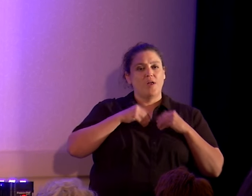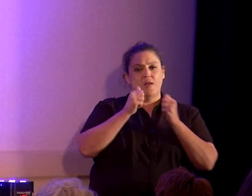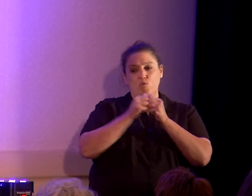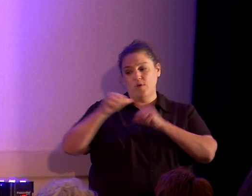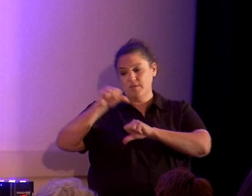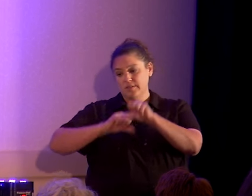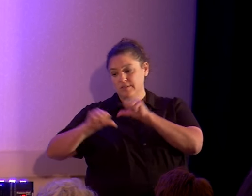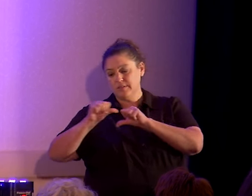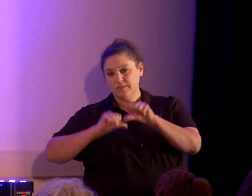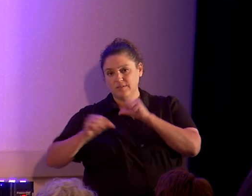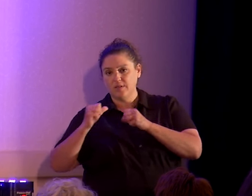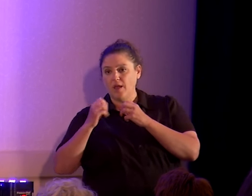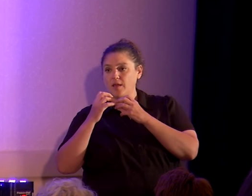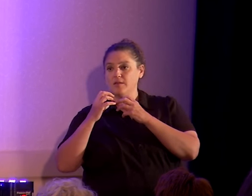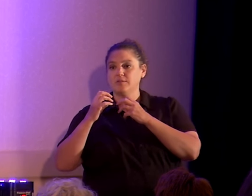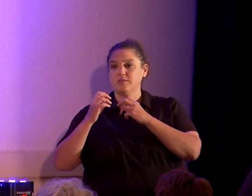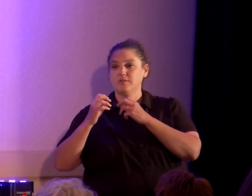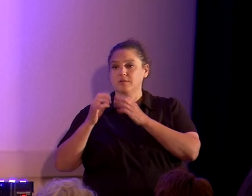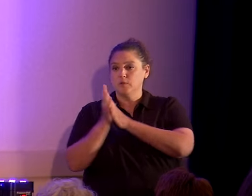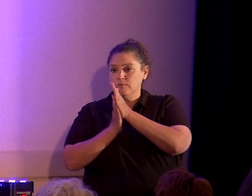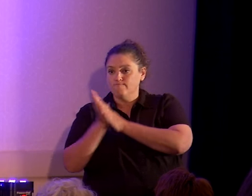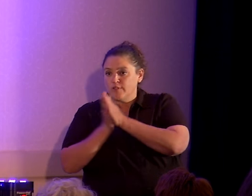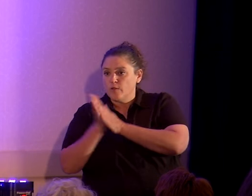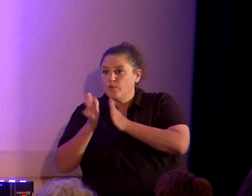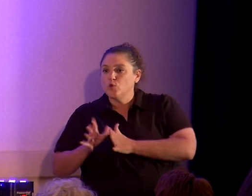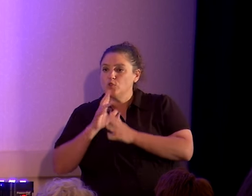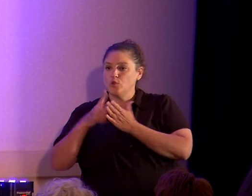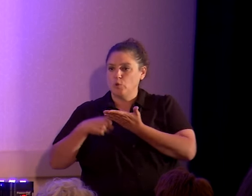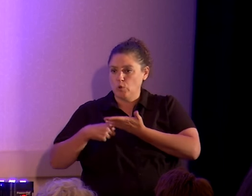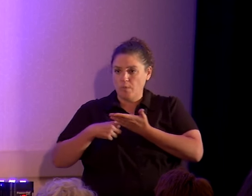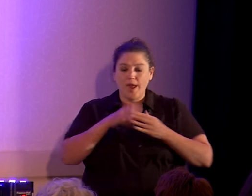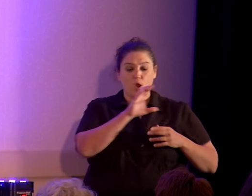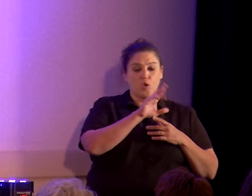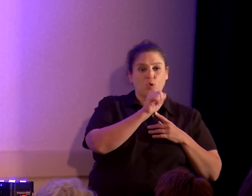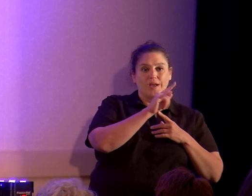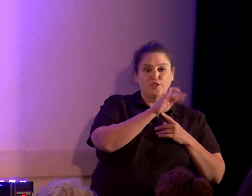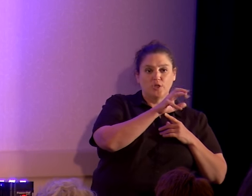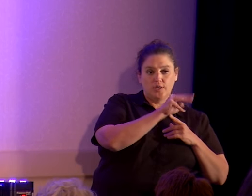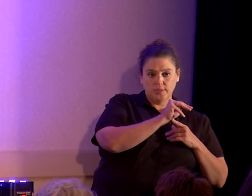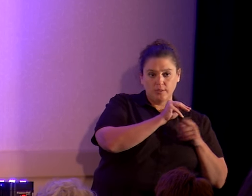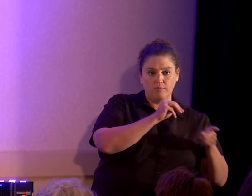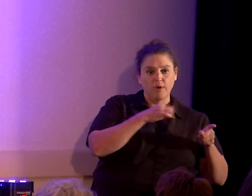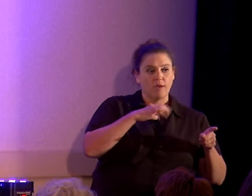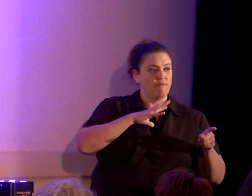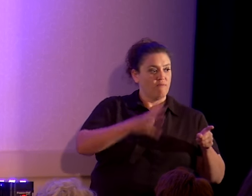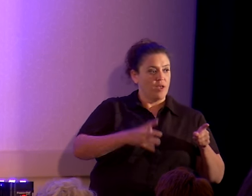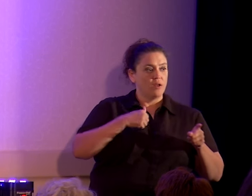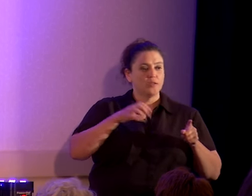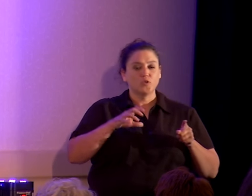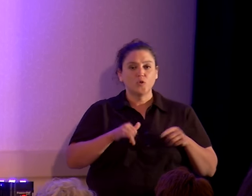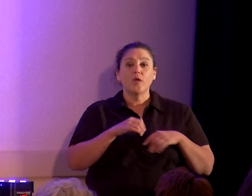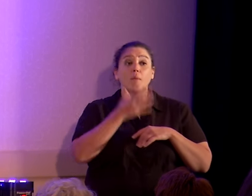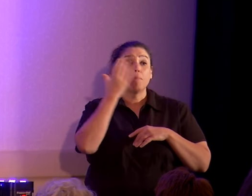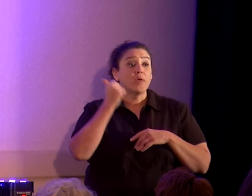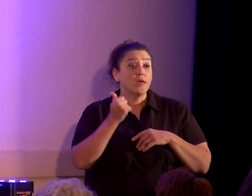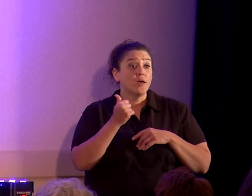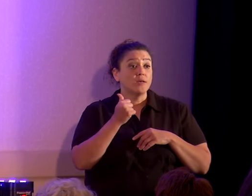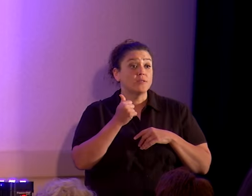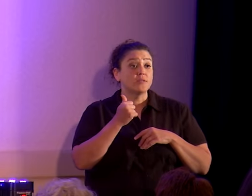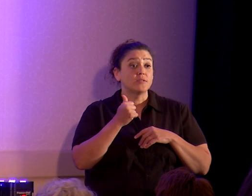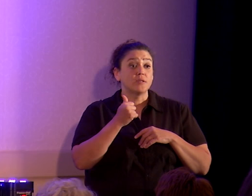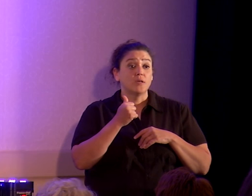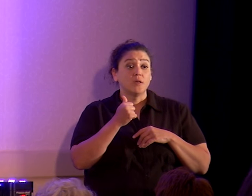debating creationists. For example, let's get Arun Ra out there to debate them left and right. Because the lies that these